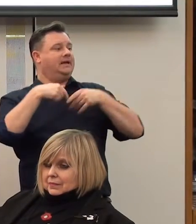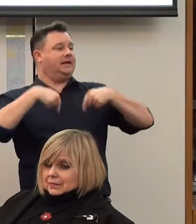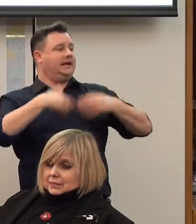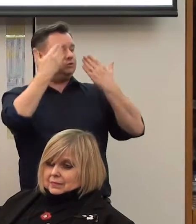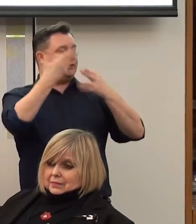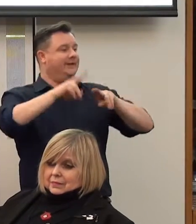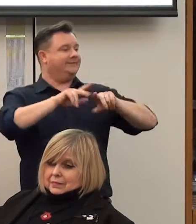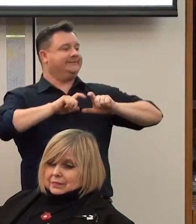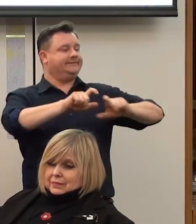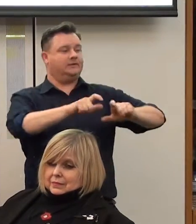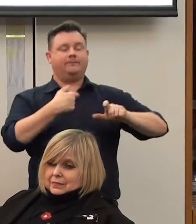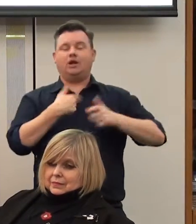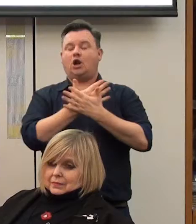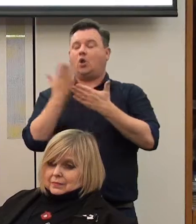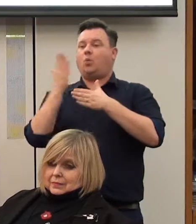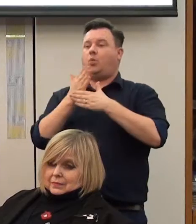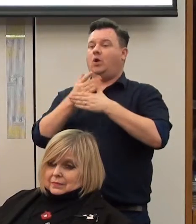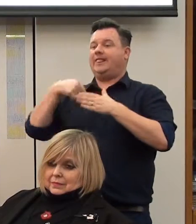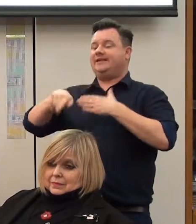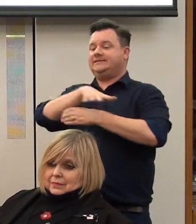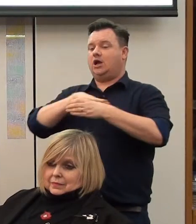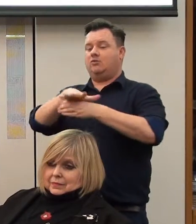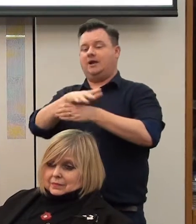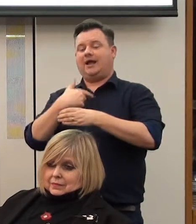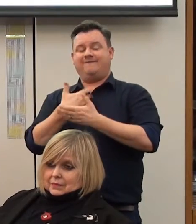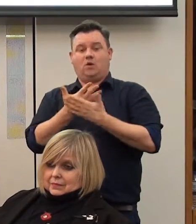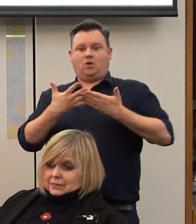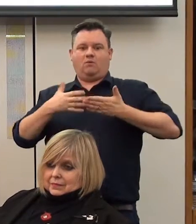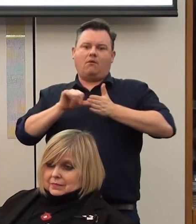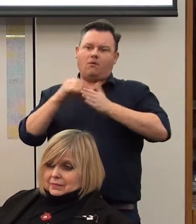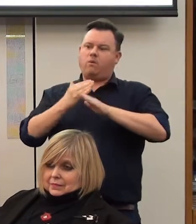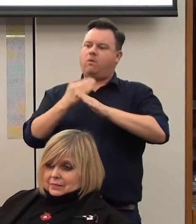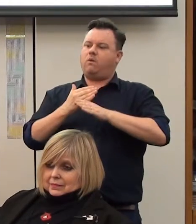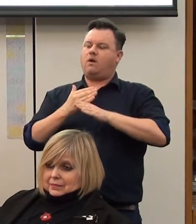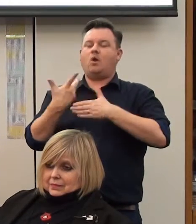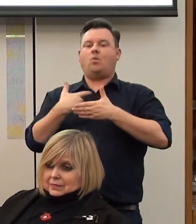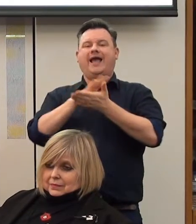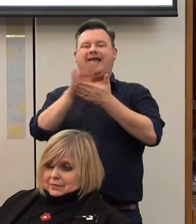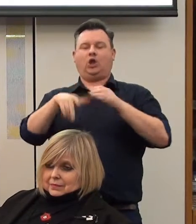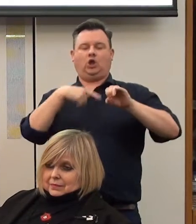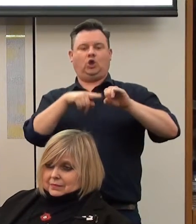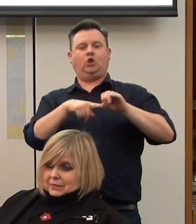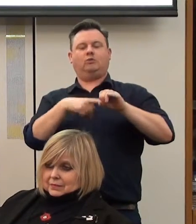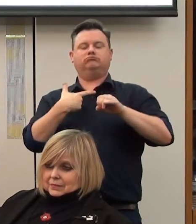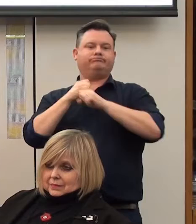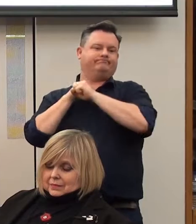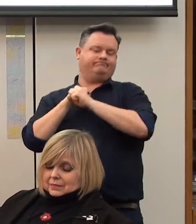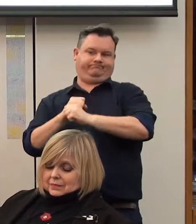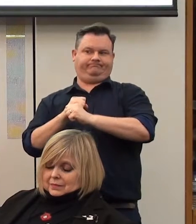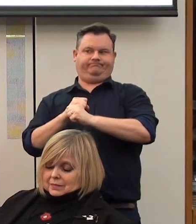but Judy's done a lot of work in this area and we have really good, hardworking staff members in our headquarters that are absolutely committed